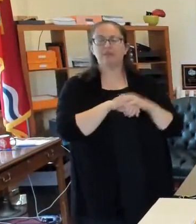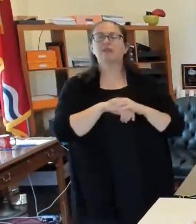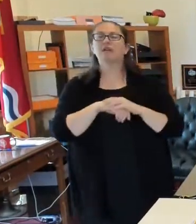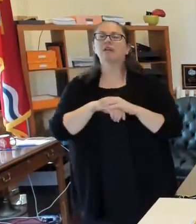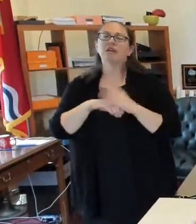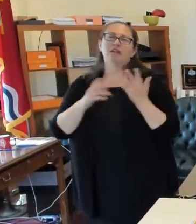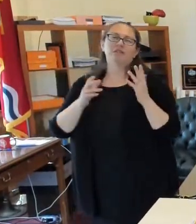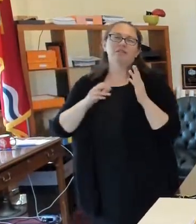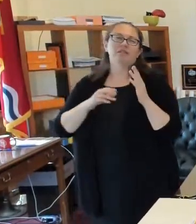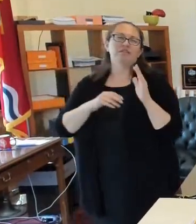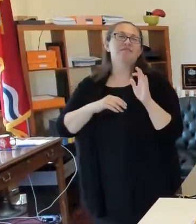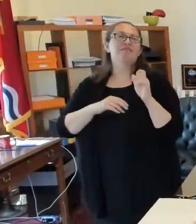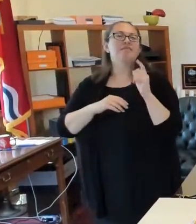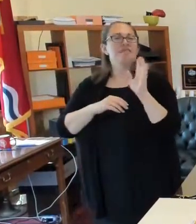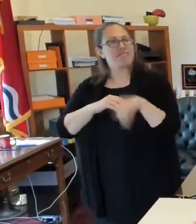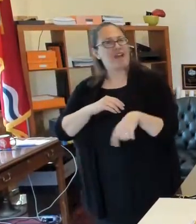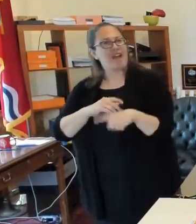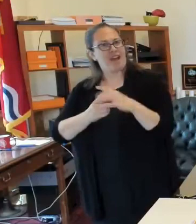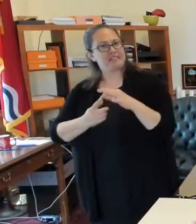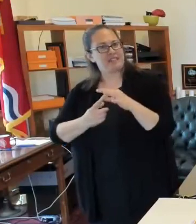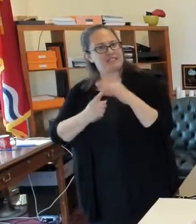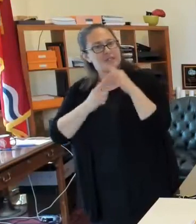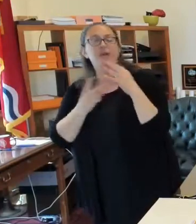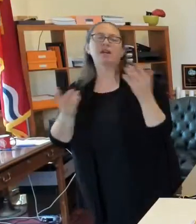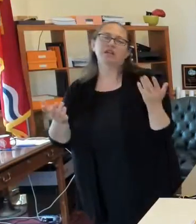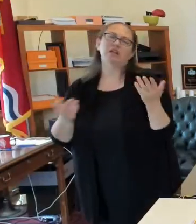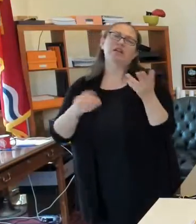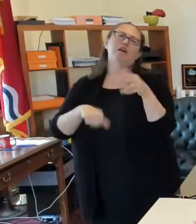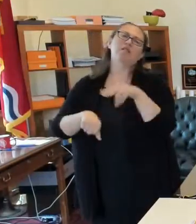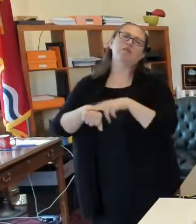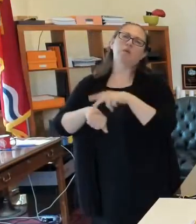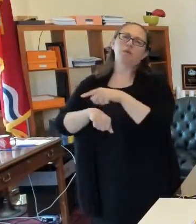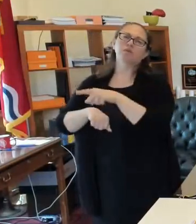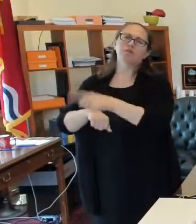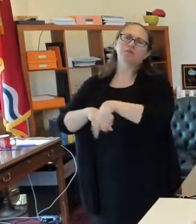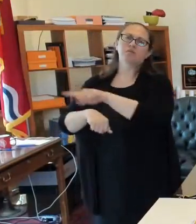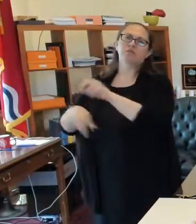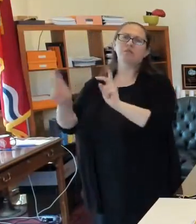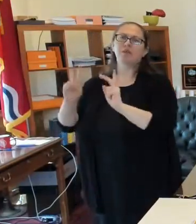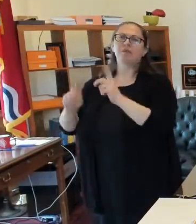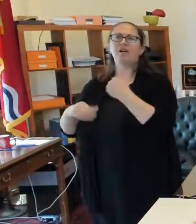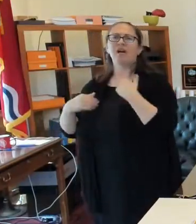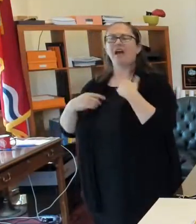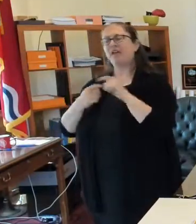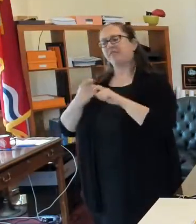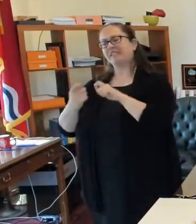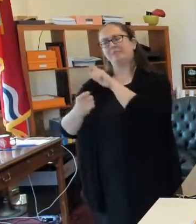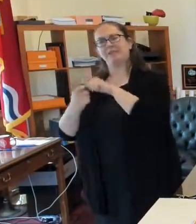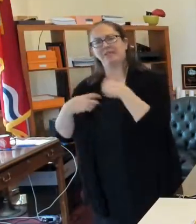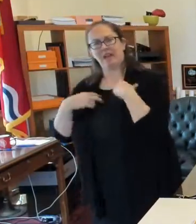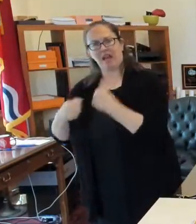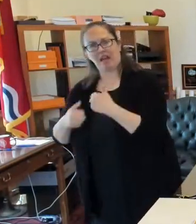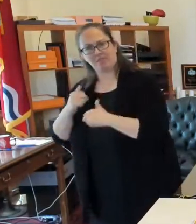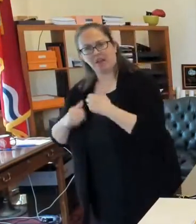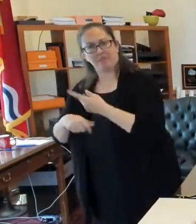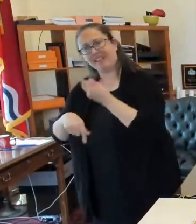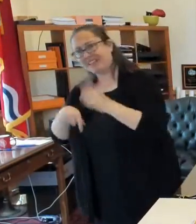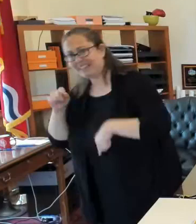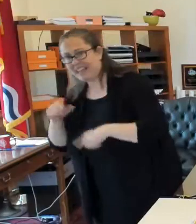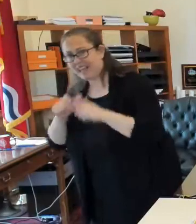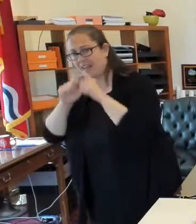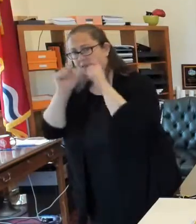exception. And of course, we know that that there are exceptions for people that have certain medical conditions who can't wear a mask. But